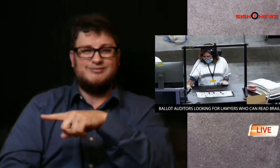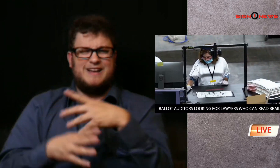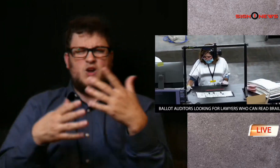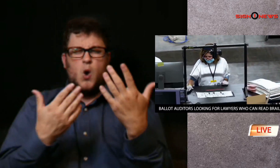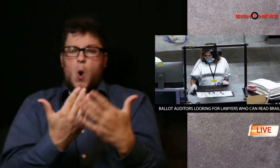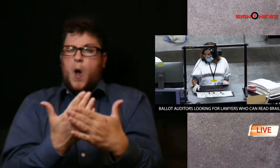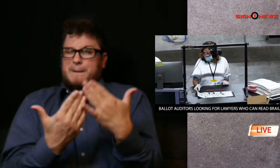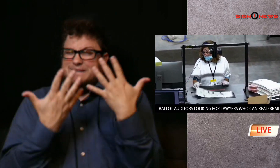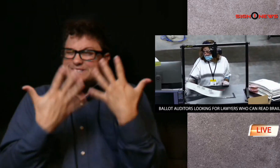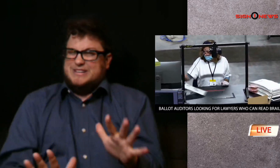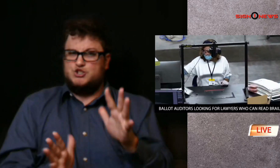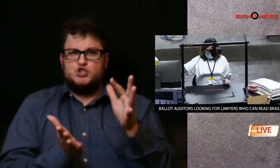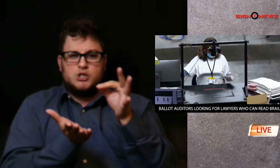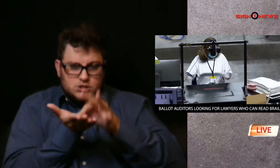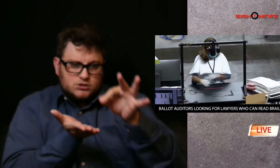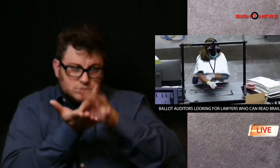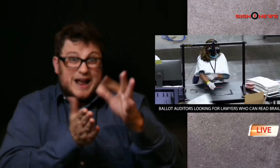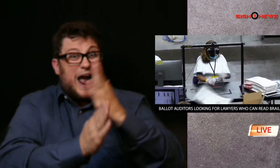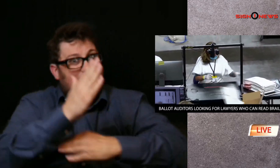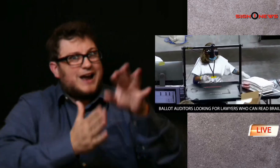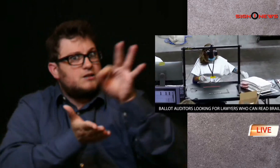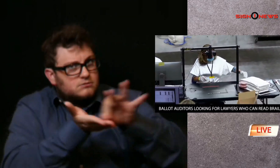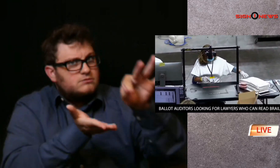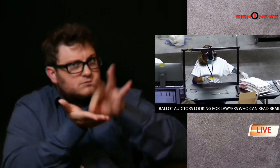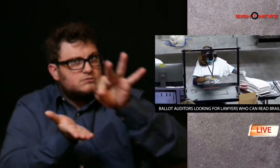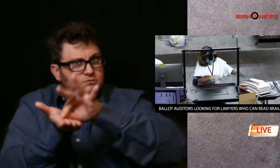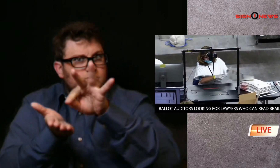they're almost done with the hand count